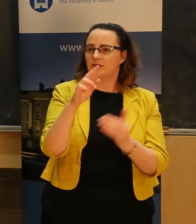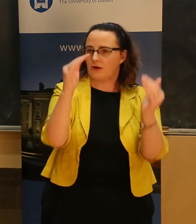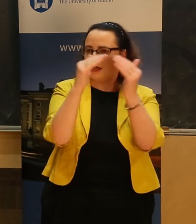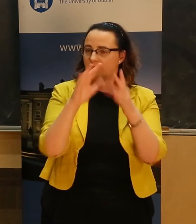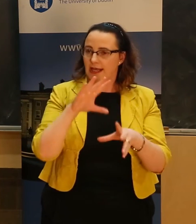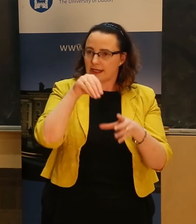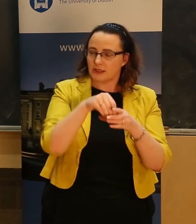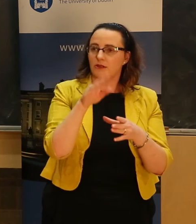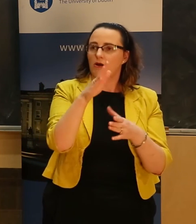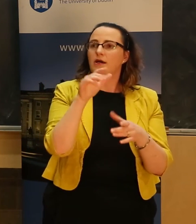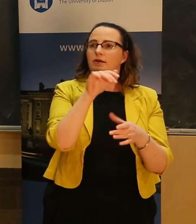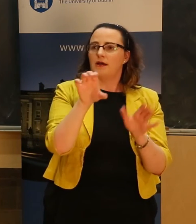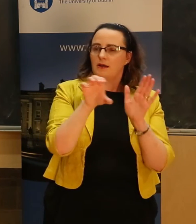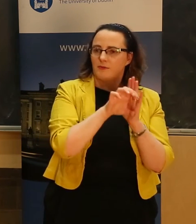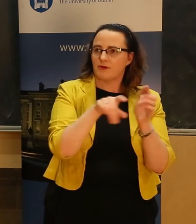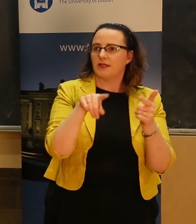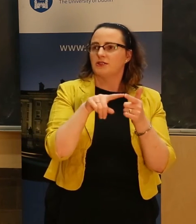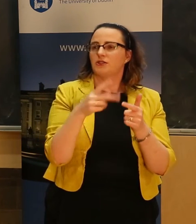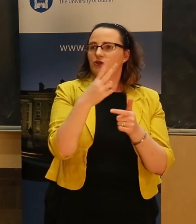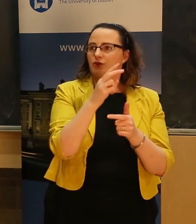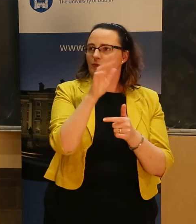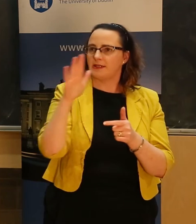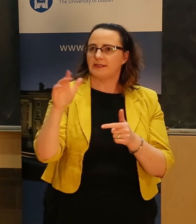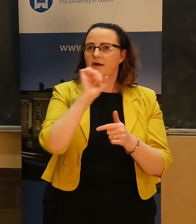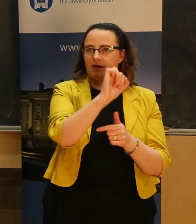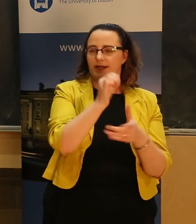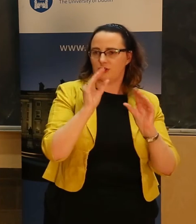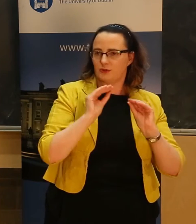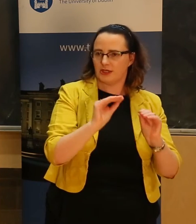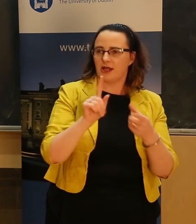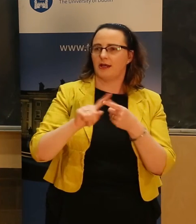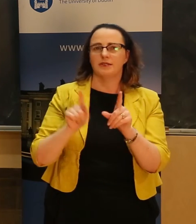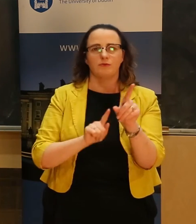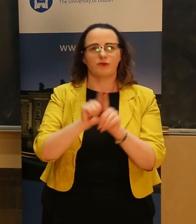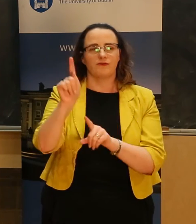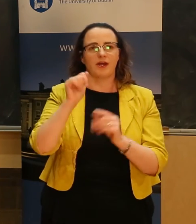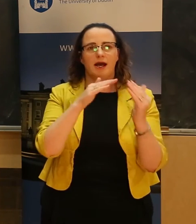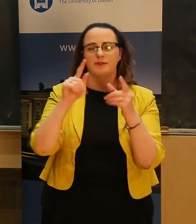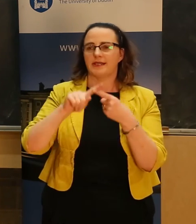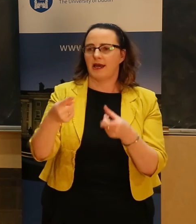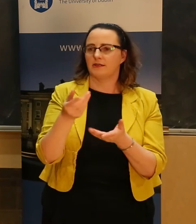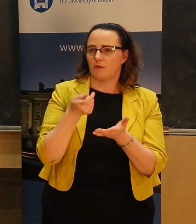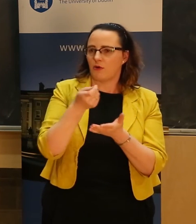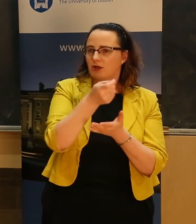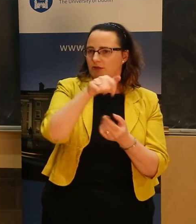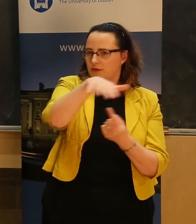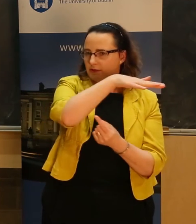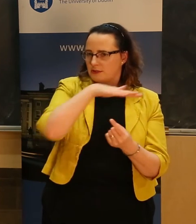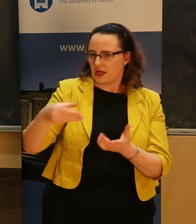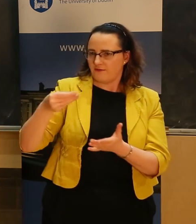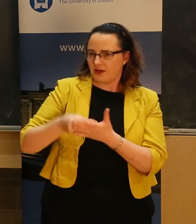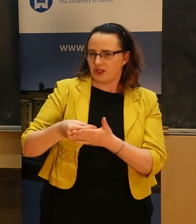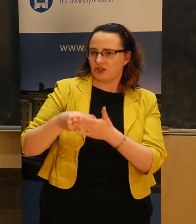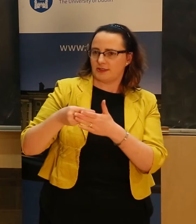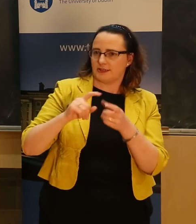include a bill on copyright, two bills on university education, two bills seeking to improve the housing and mortgage sector, a financial stability and